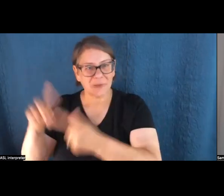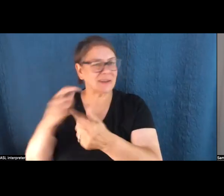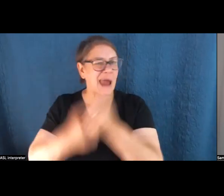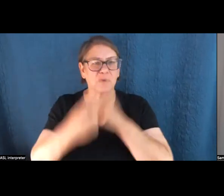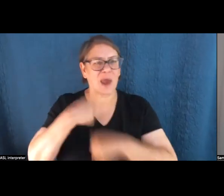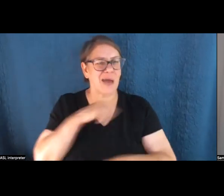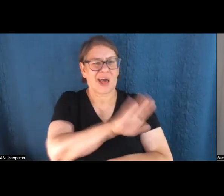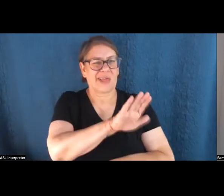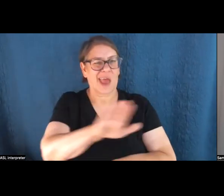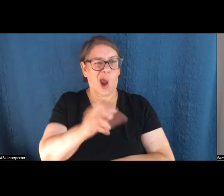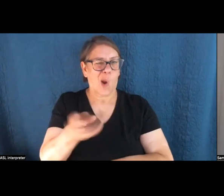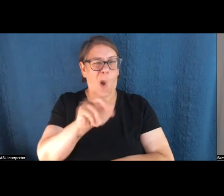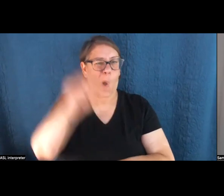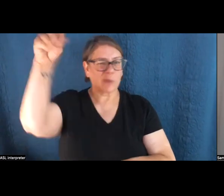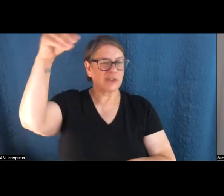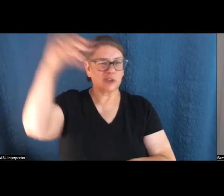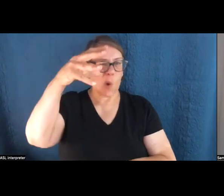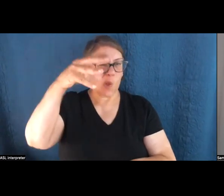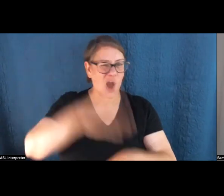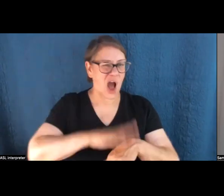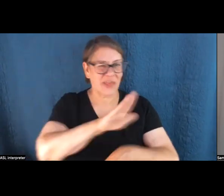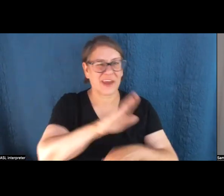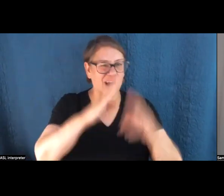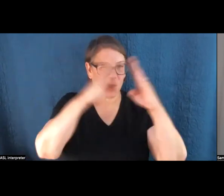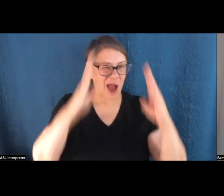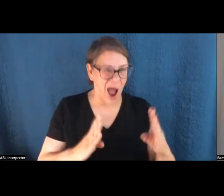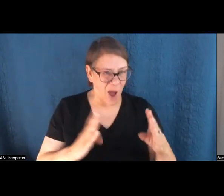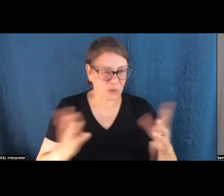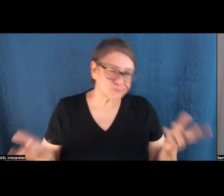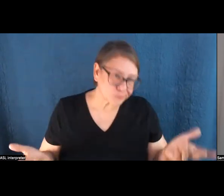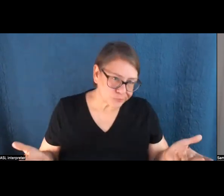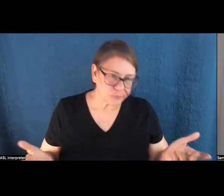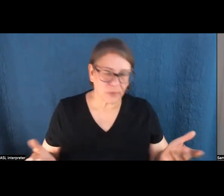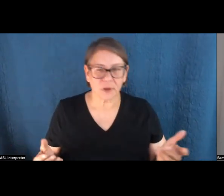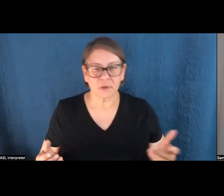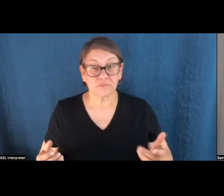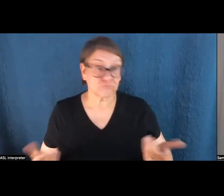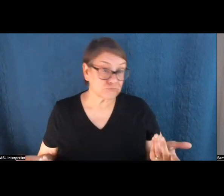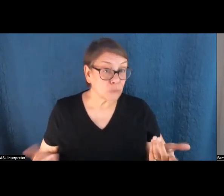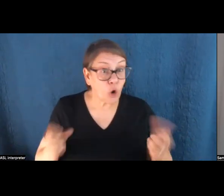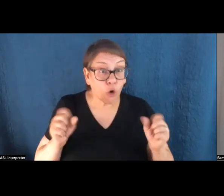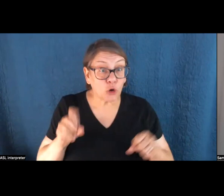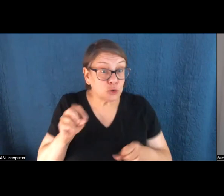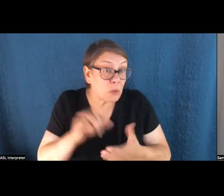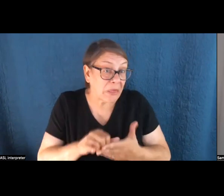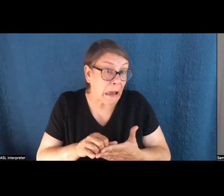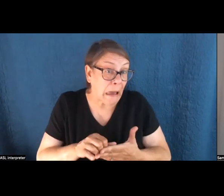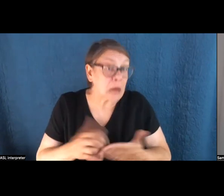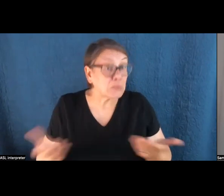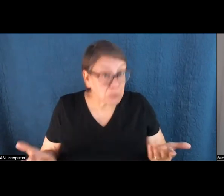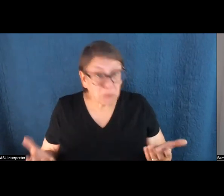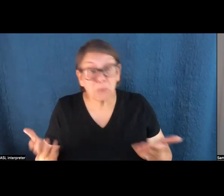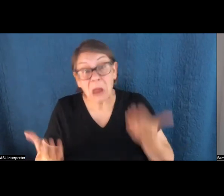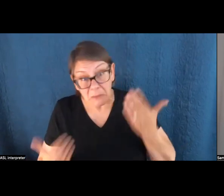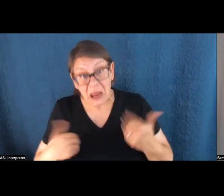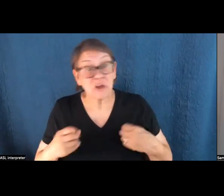and sort of rebuild our energy systems and make energy much more democratic. And there's totally value in thinking about that. And there's some opportunity to